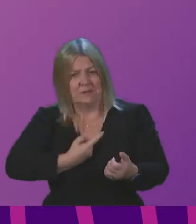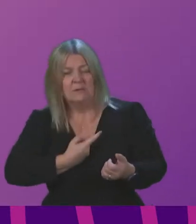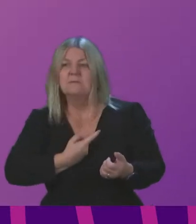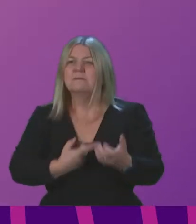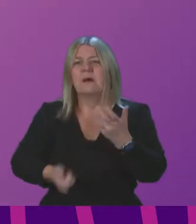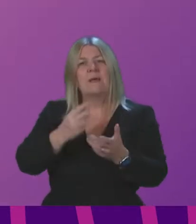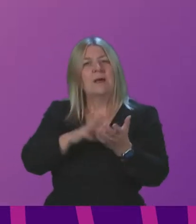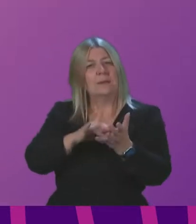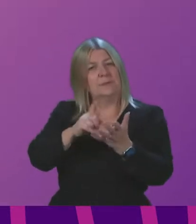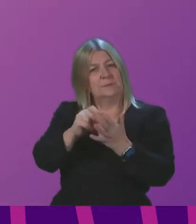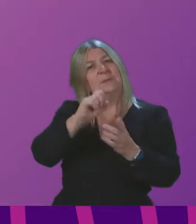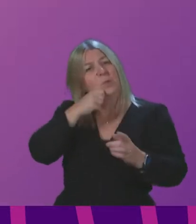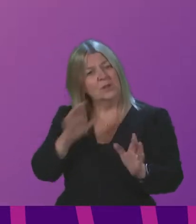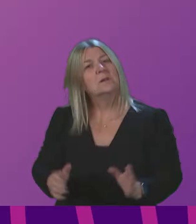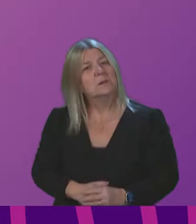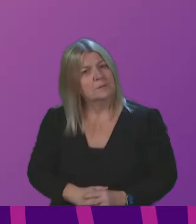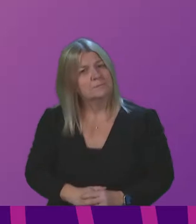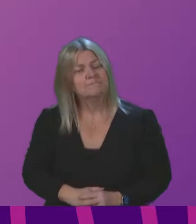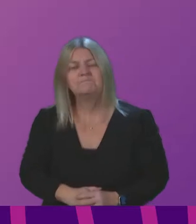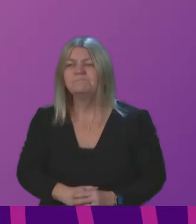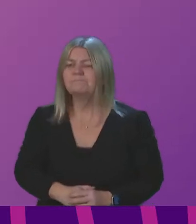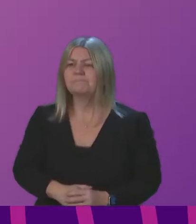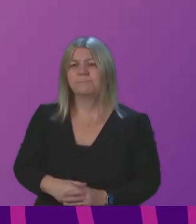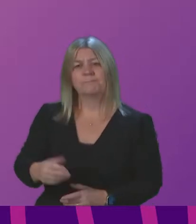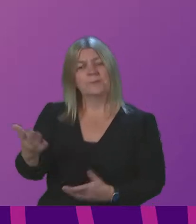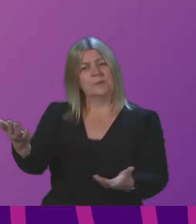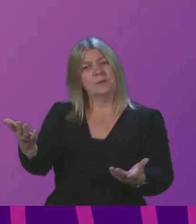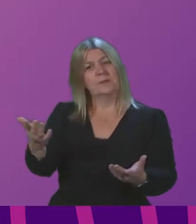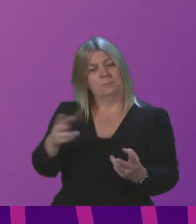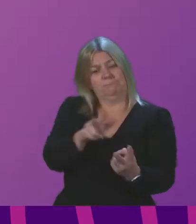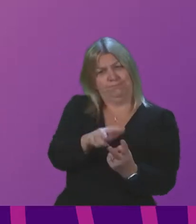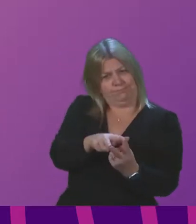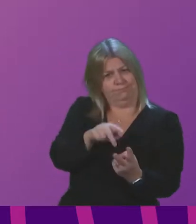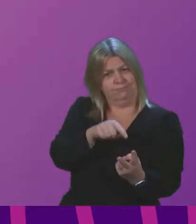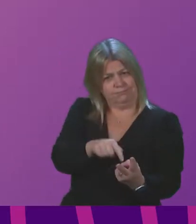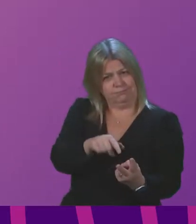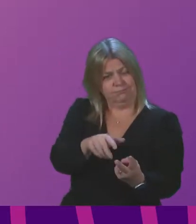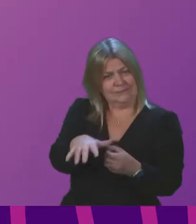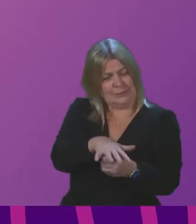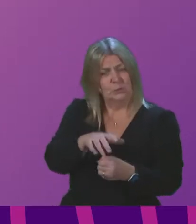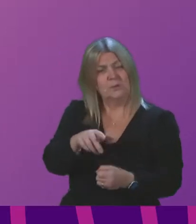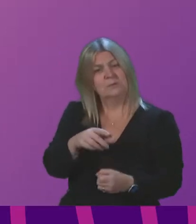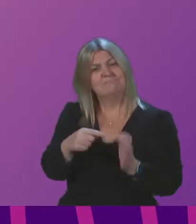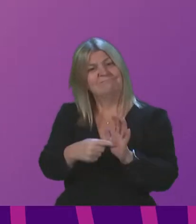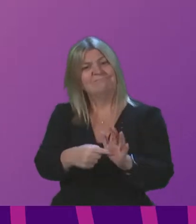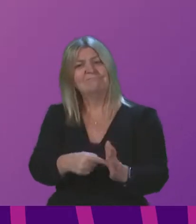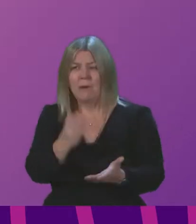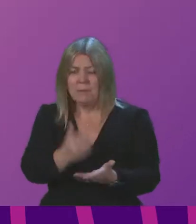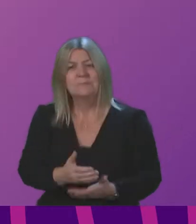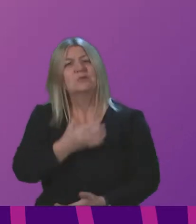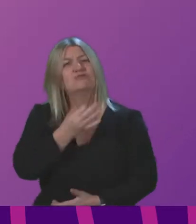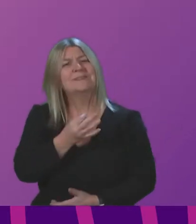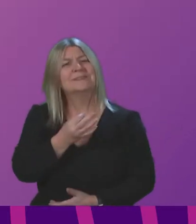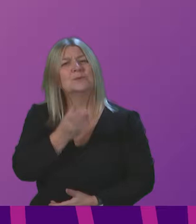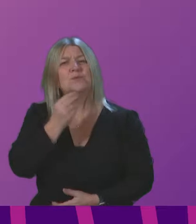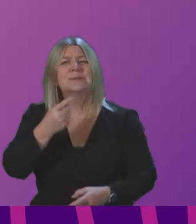local communities. Deputy Presiding Officer both these cases reveal the real risks of using emergency powers